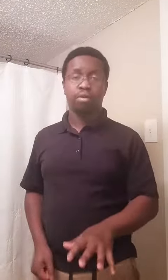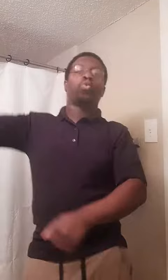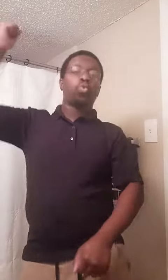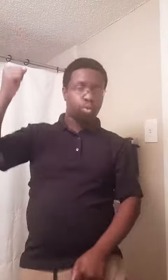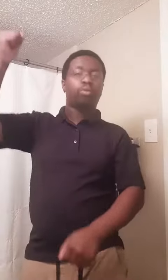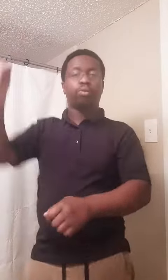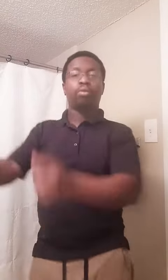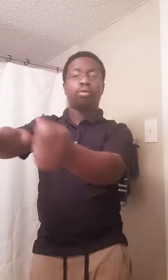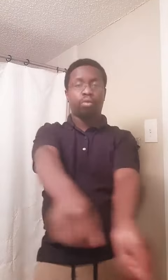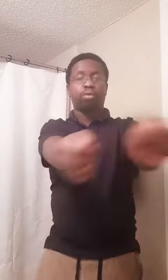yeah